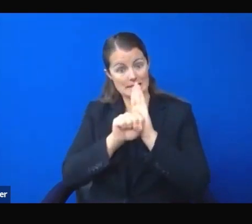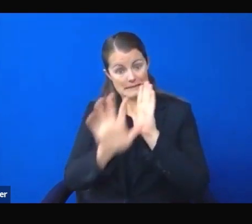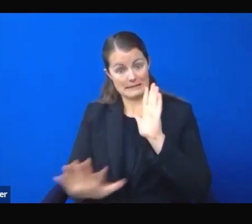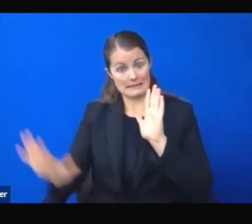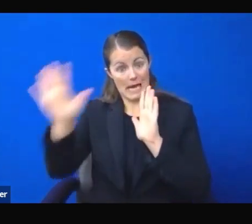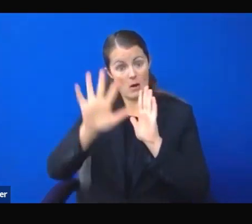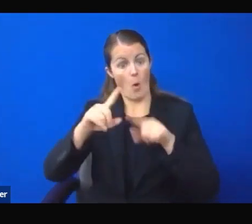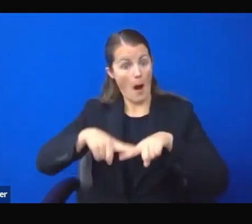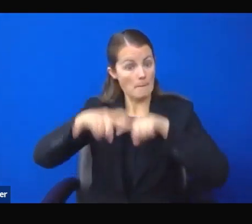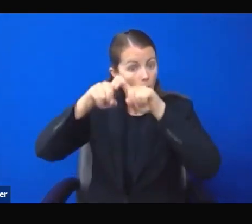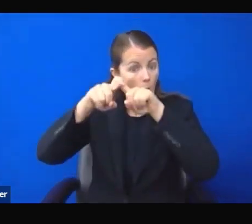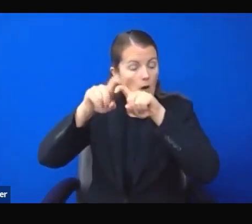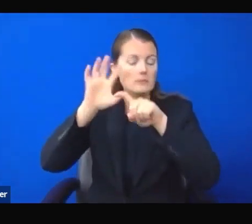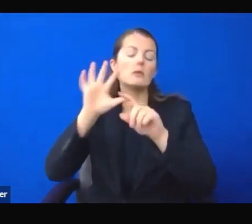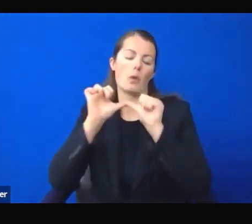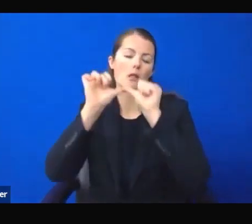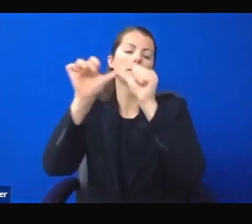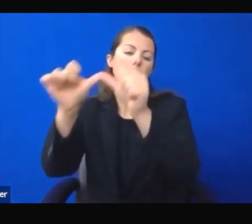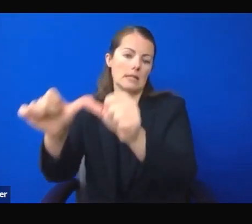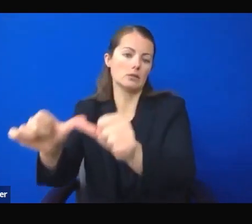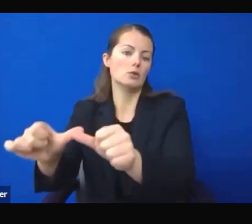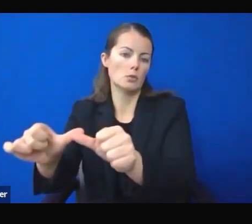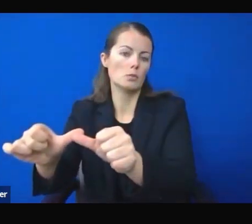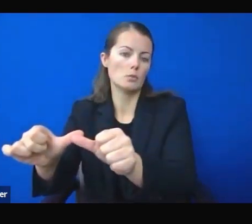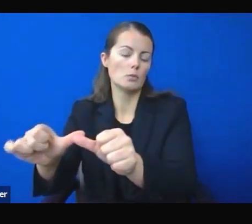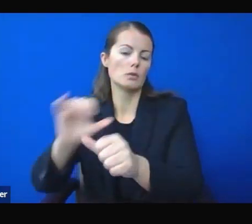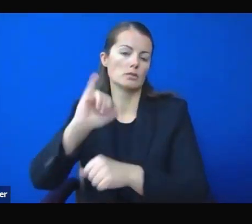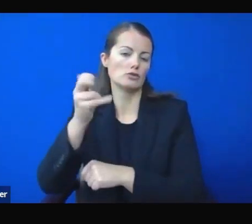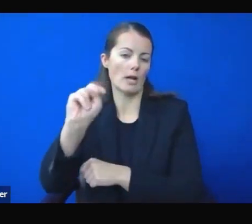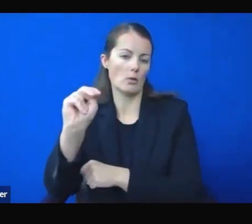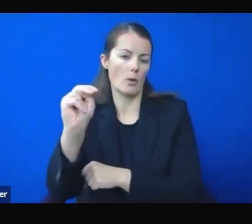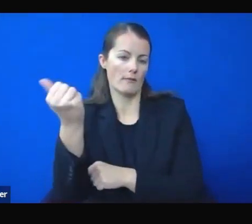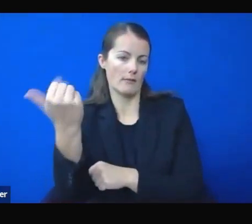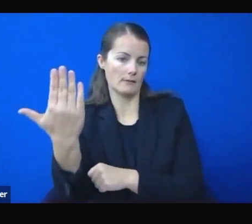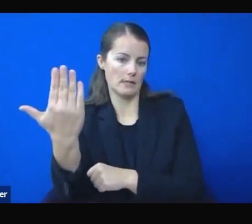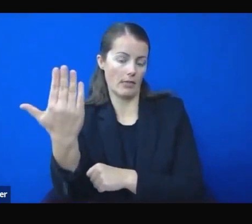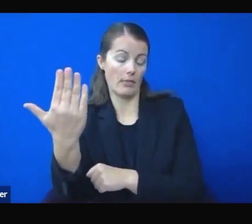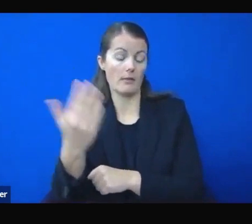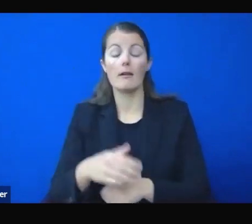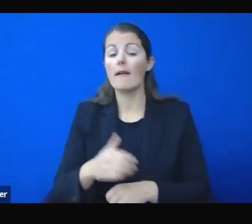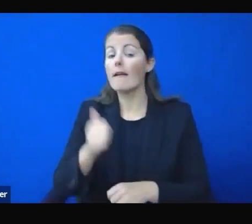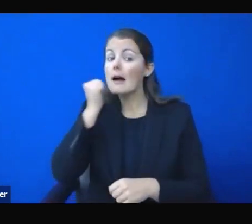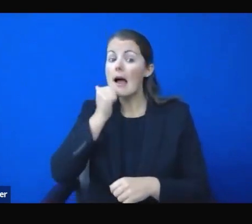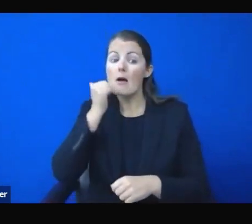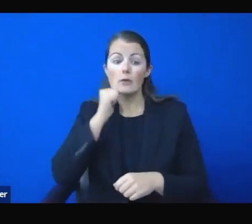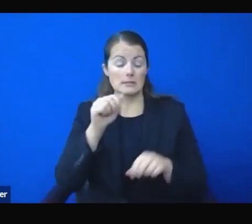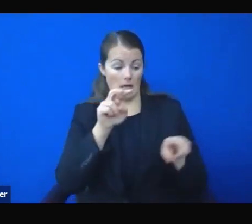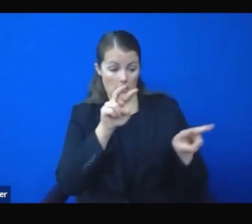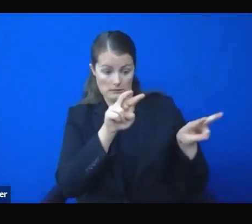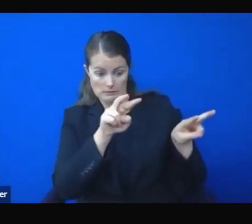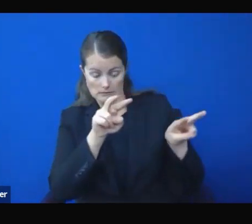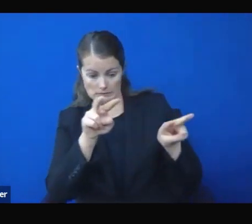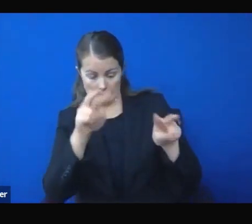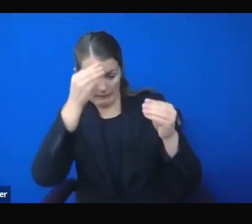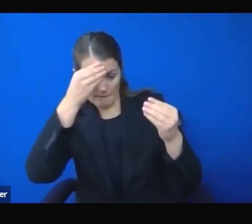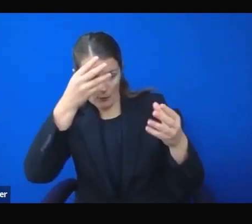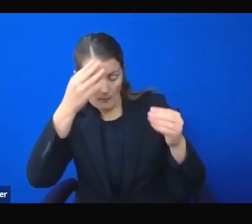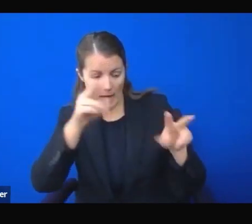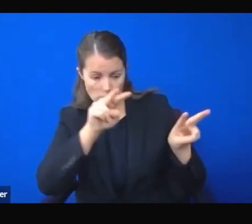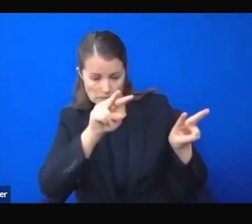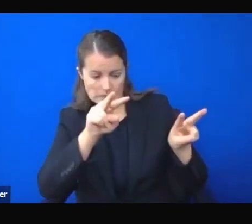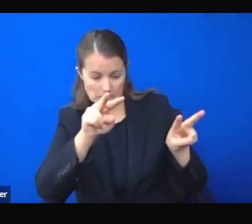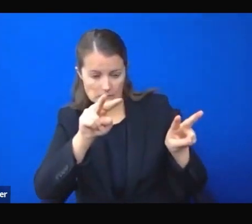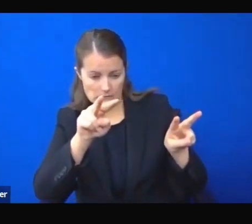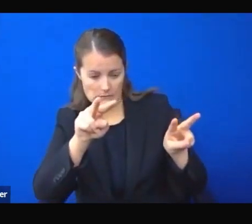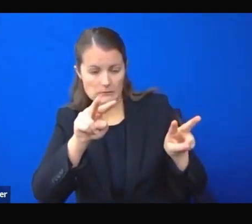As always, we will be monitoring and evaluating our current situation day-to-day and week-by-week. We'll remain under the current restrictions